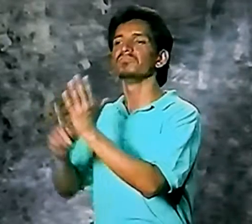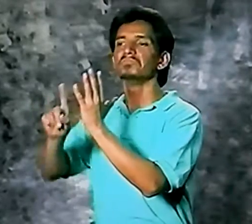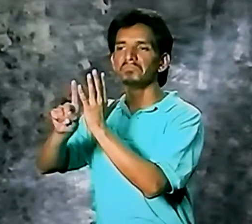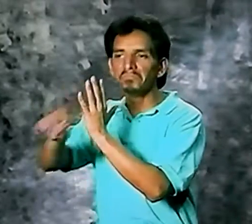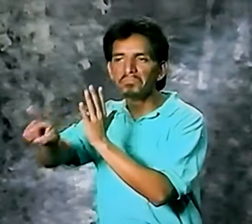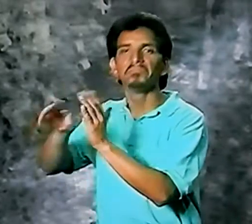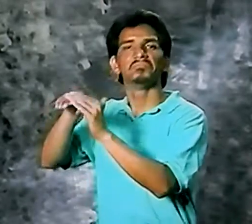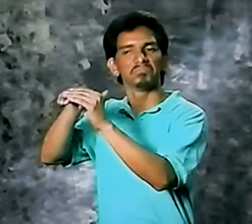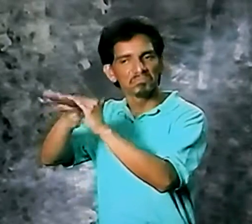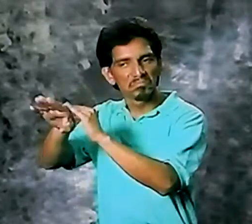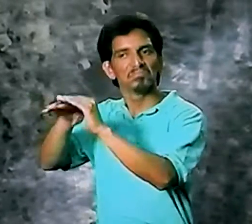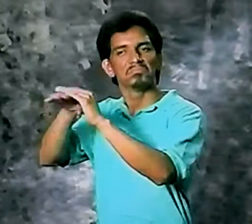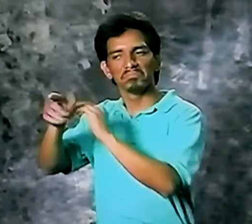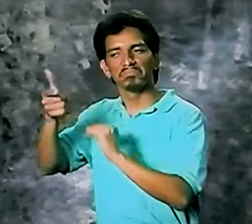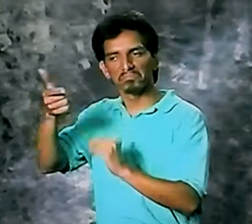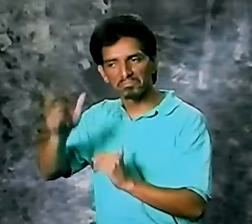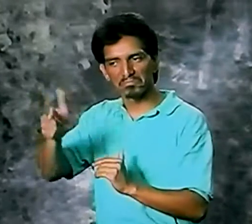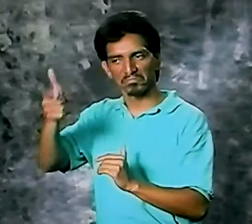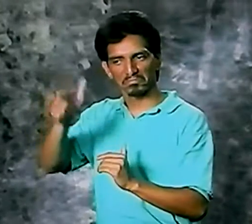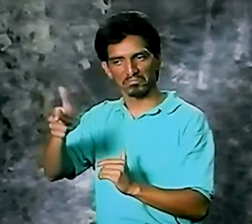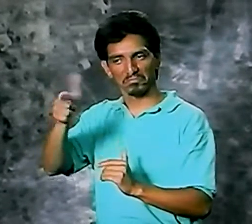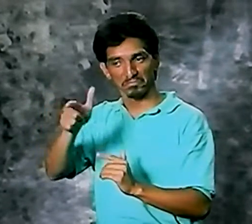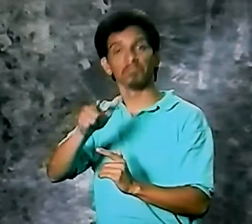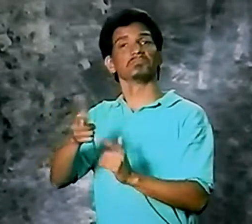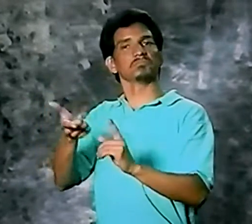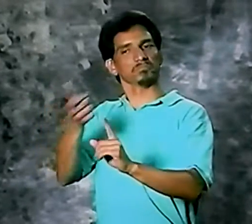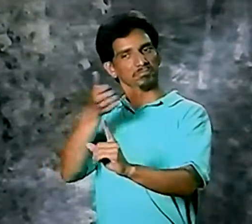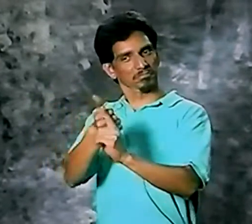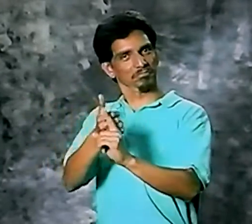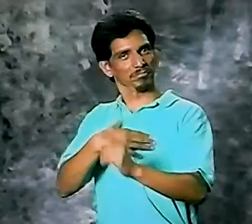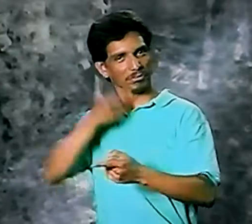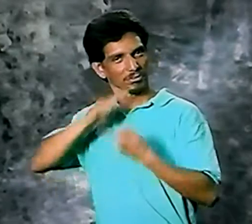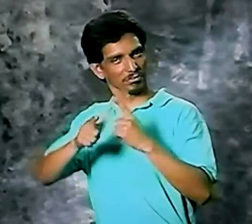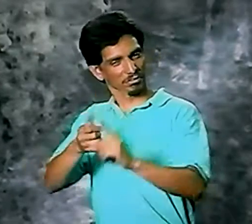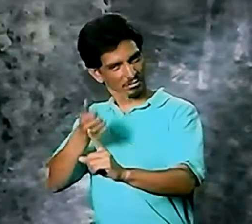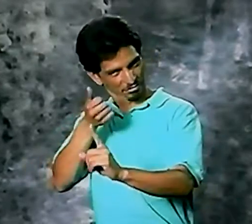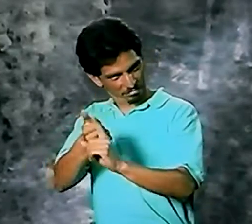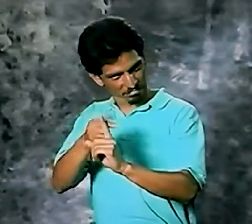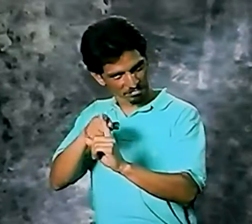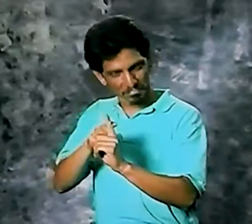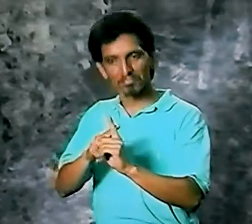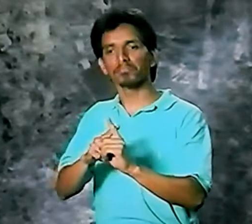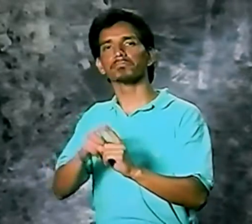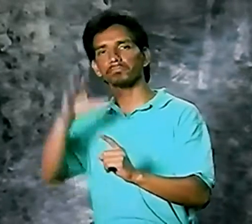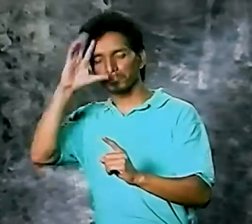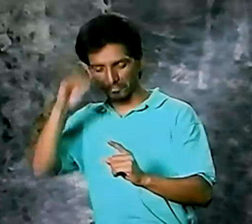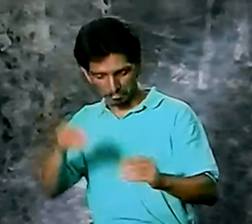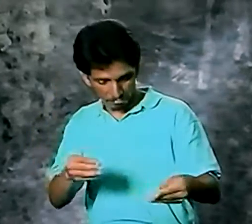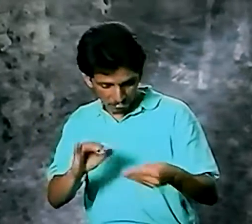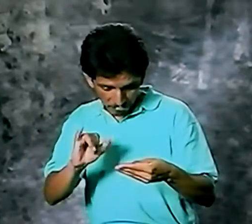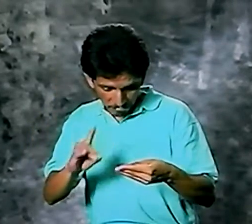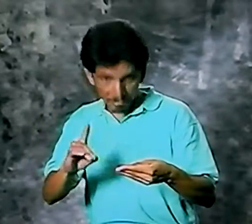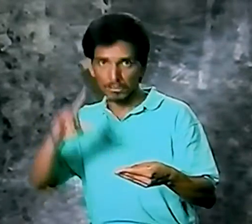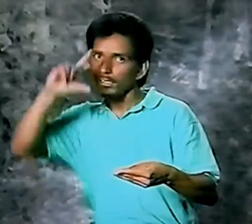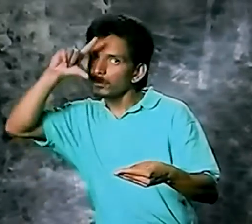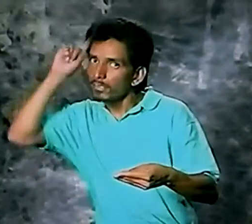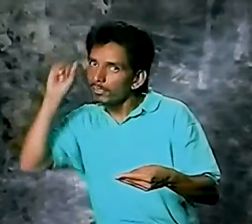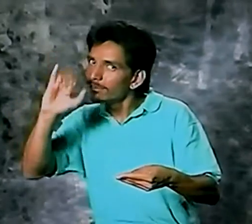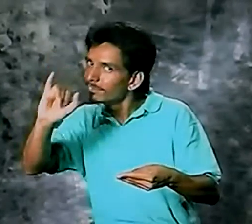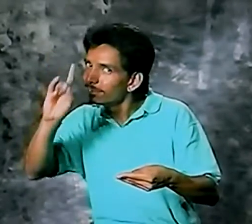So I stood in line, and I was second by my girlfriend. Everyone else was checked out, and finally, you it my girlfriend's turn. So they looked at her ID,